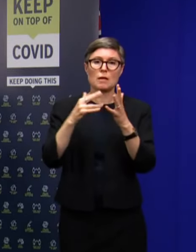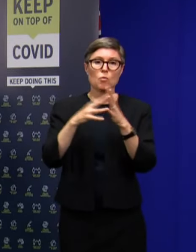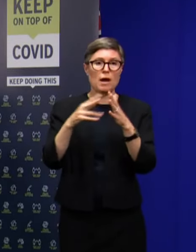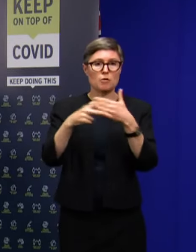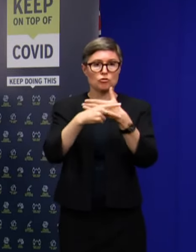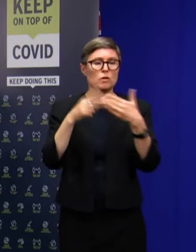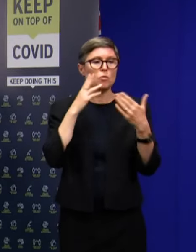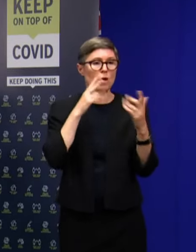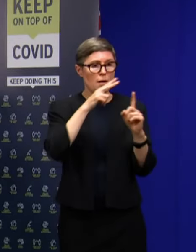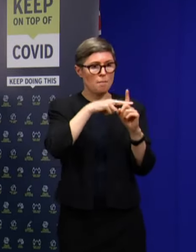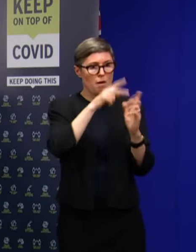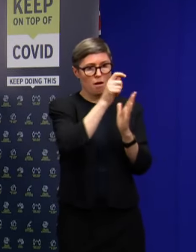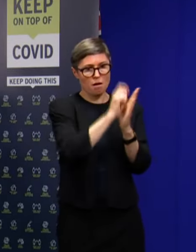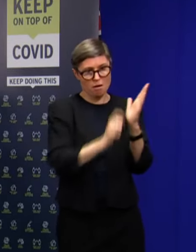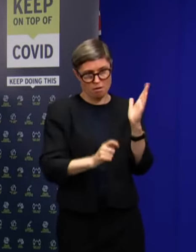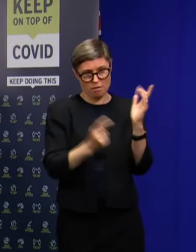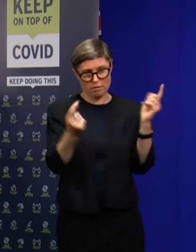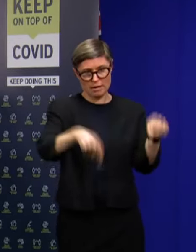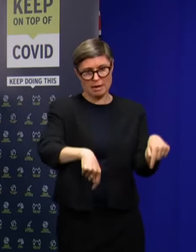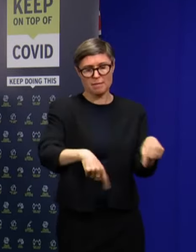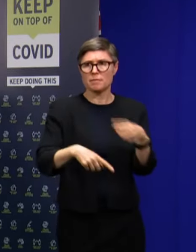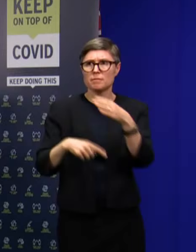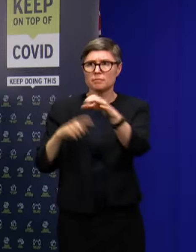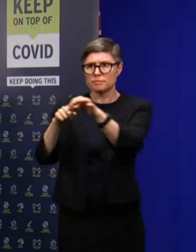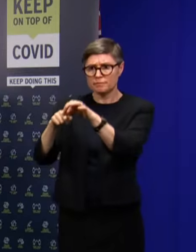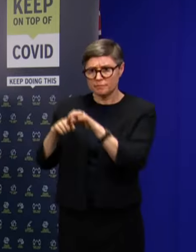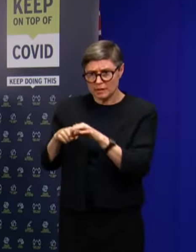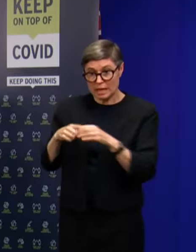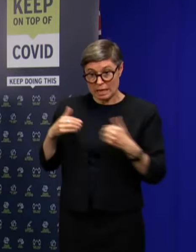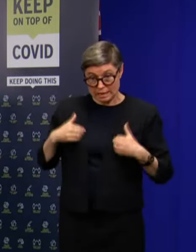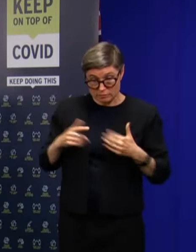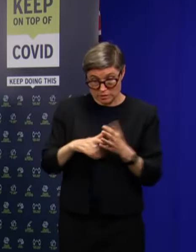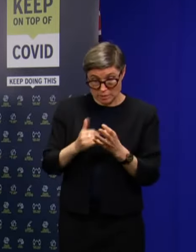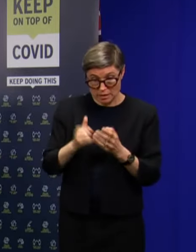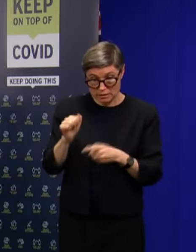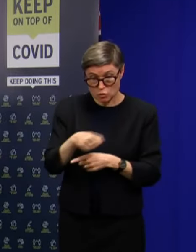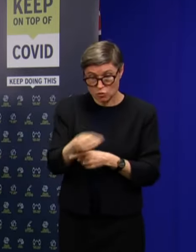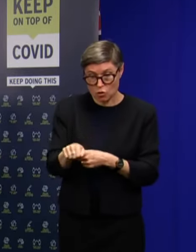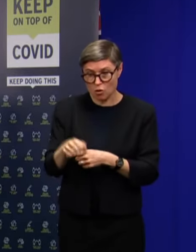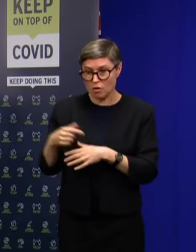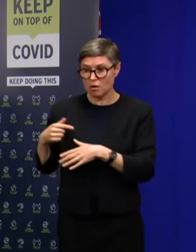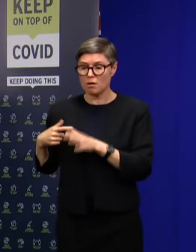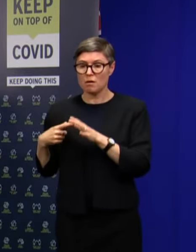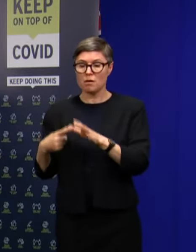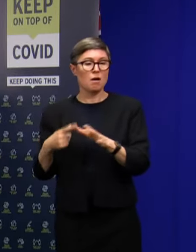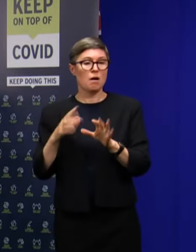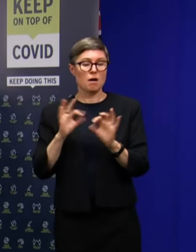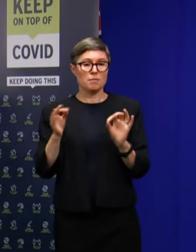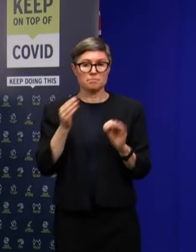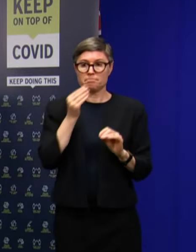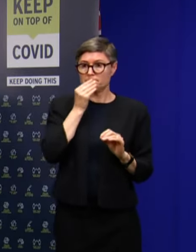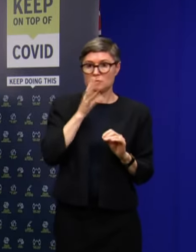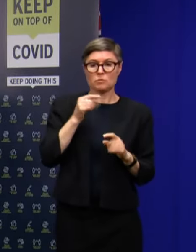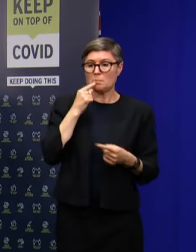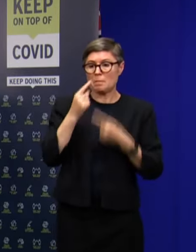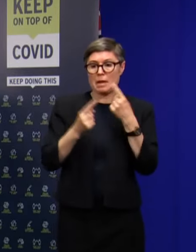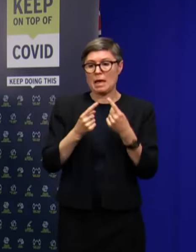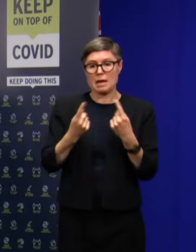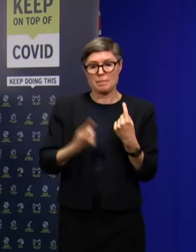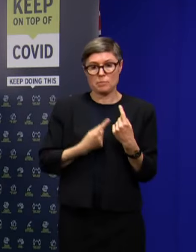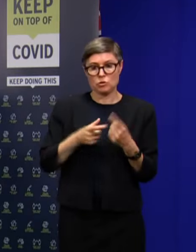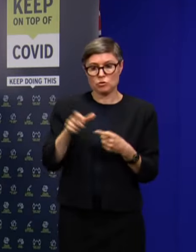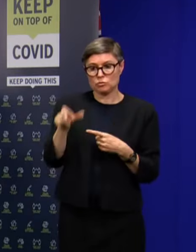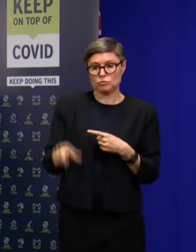in their application to come to Tasmania. But are they a Tasmanian resident? I'm not going to provide their personal details or their